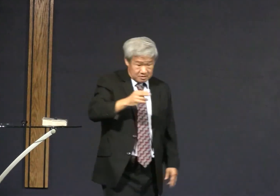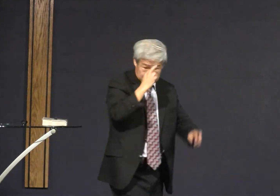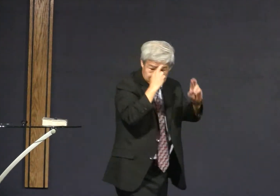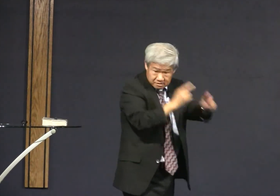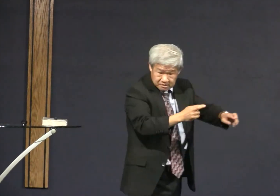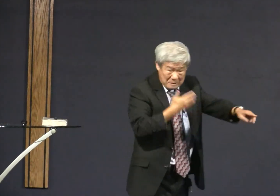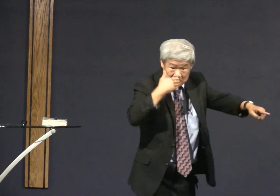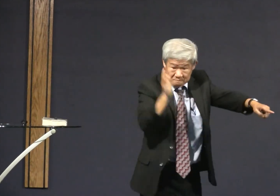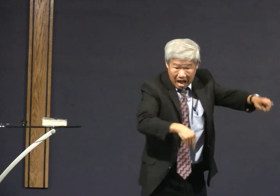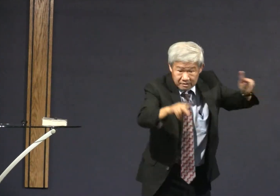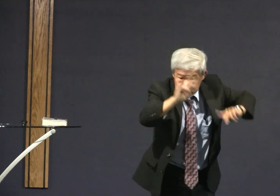right